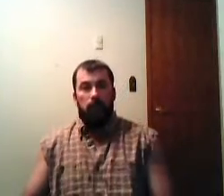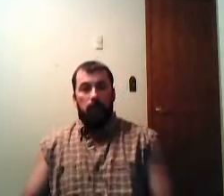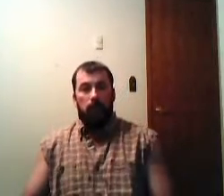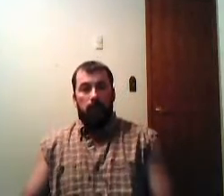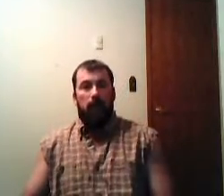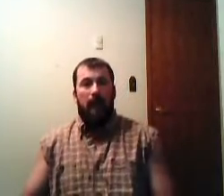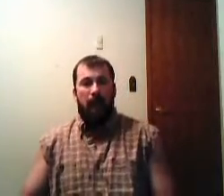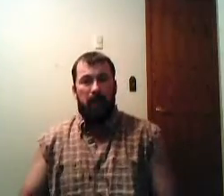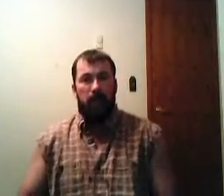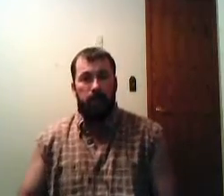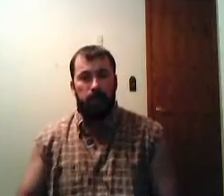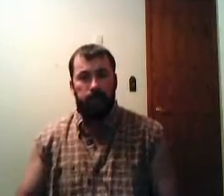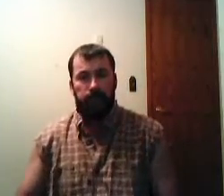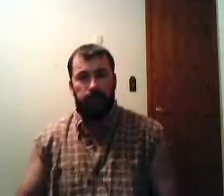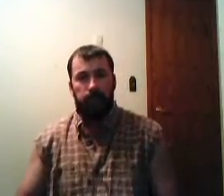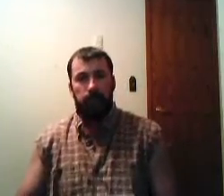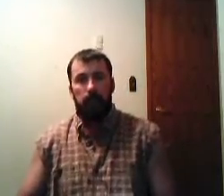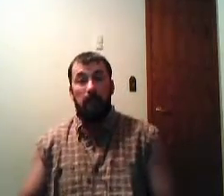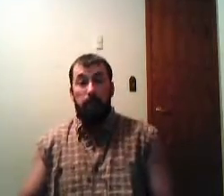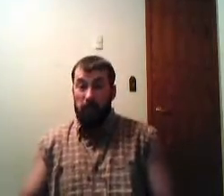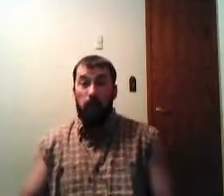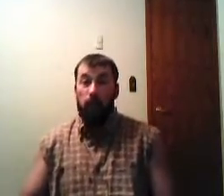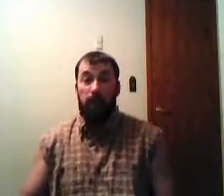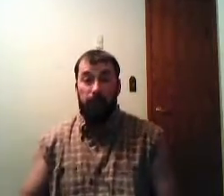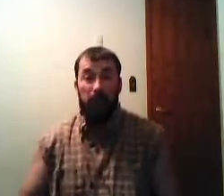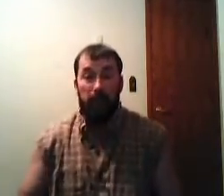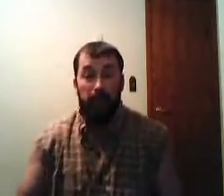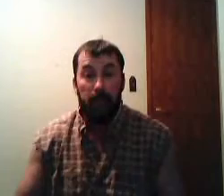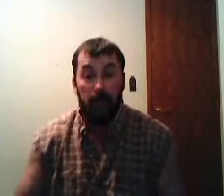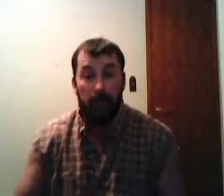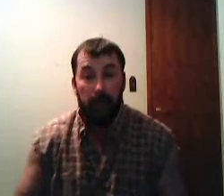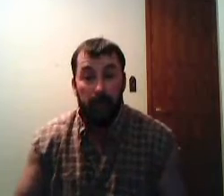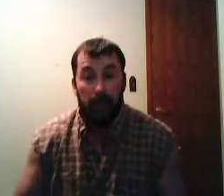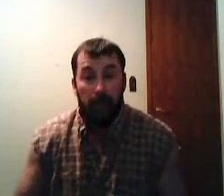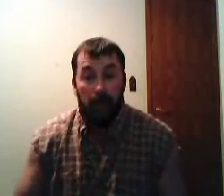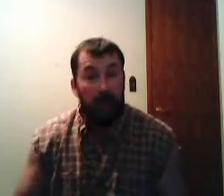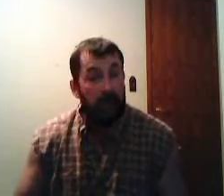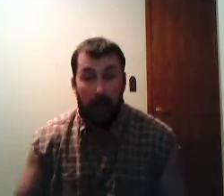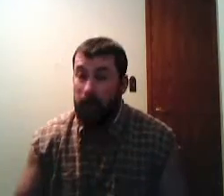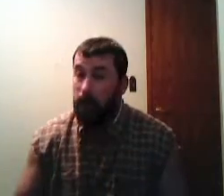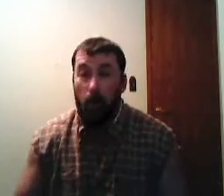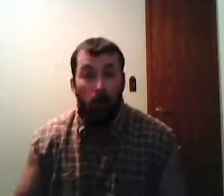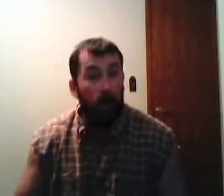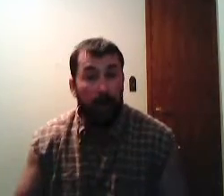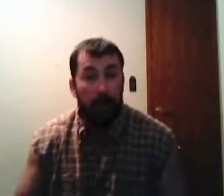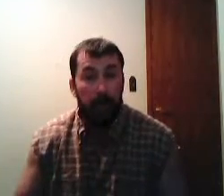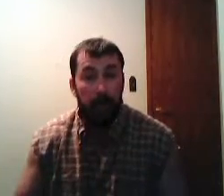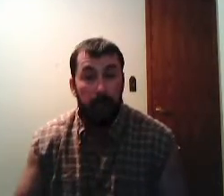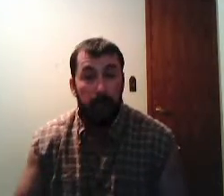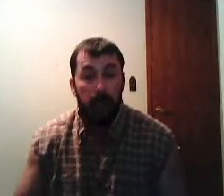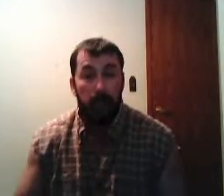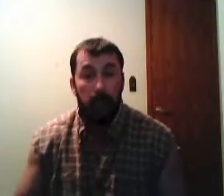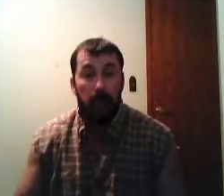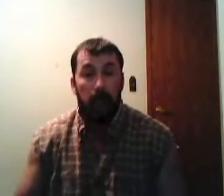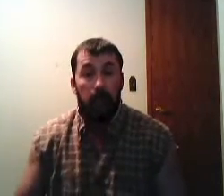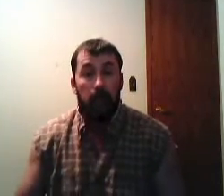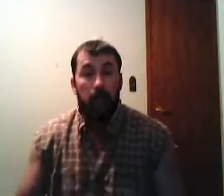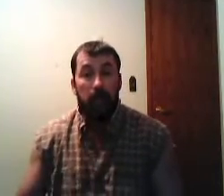yeah they laughed at him but you know what it flooded and it swept them all away and he's